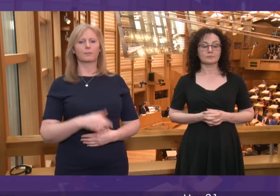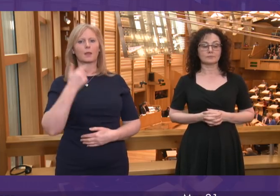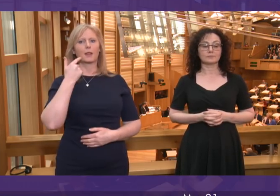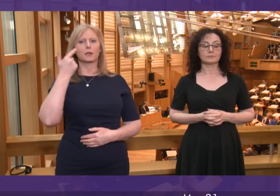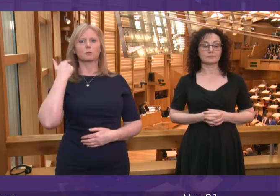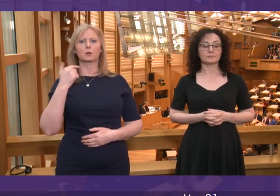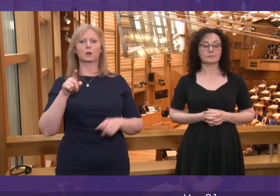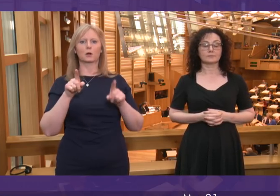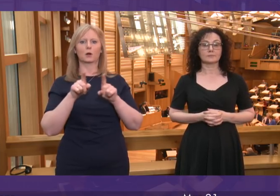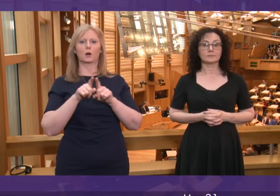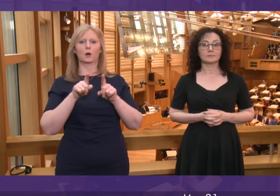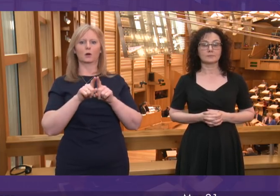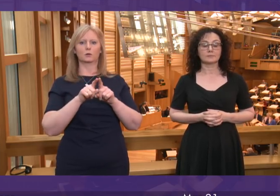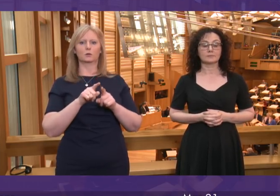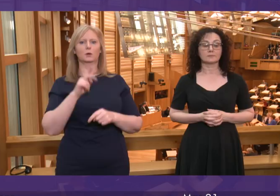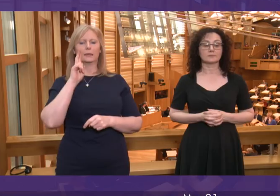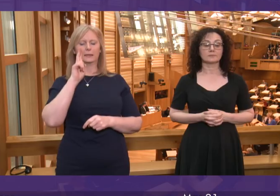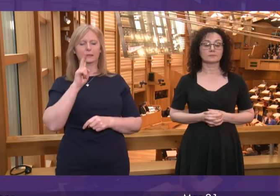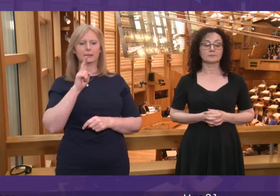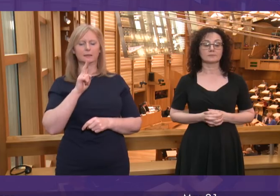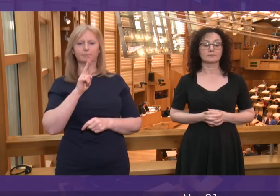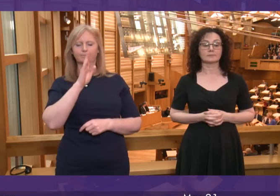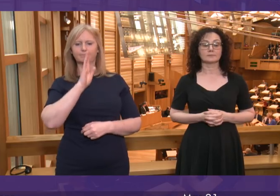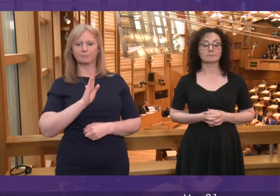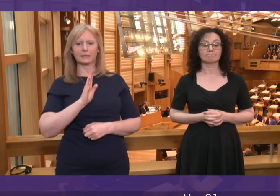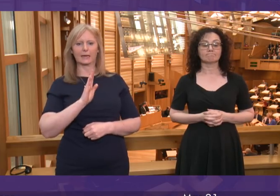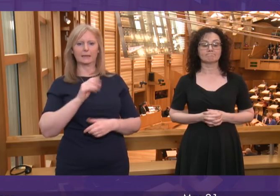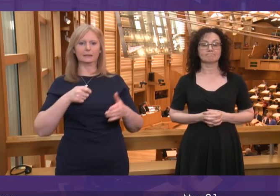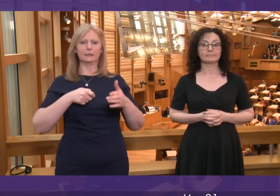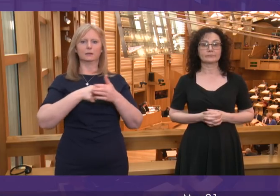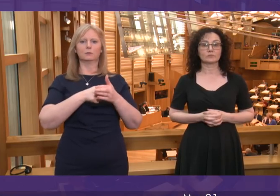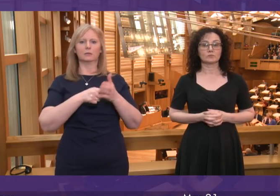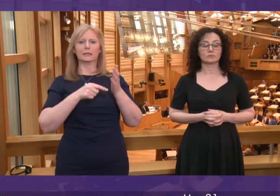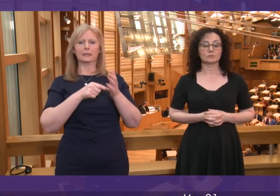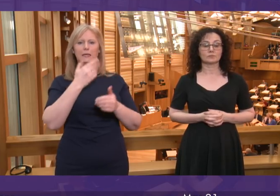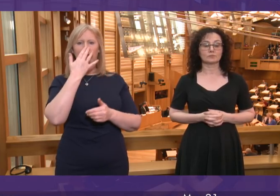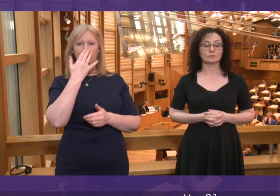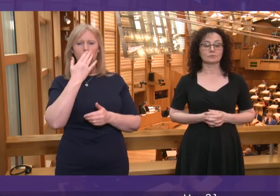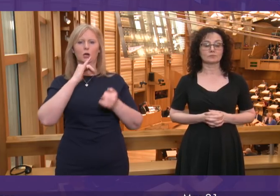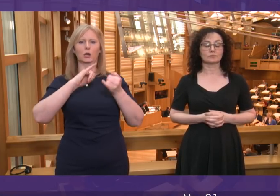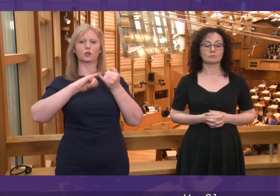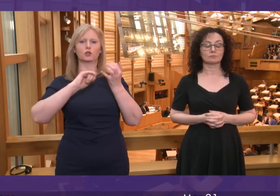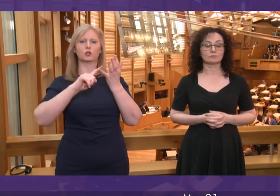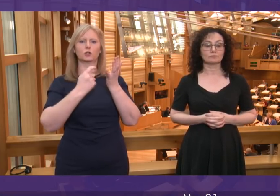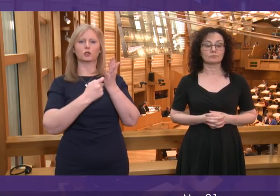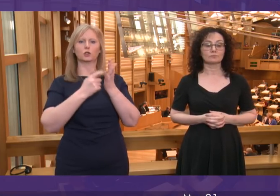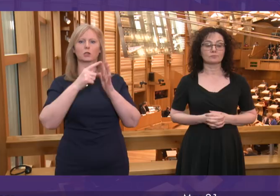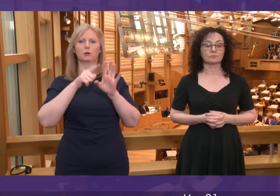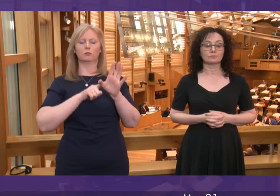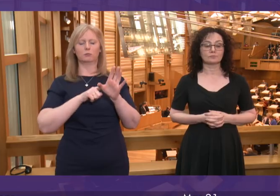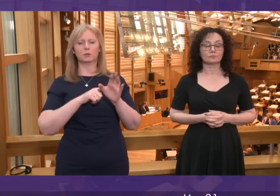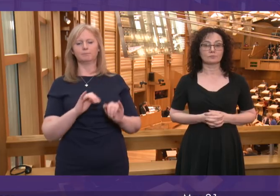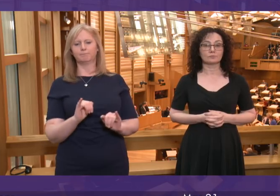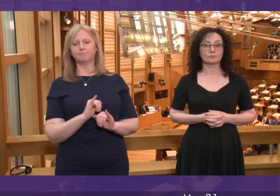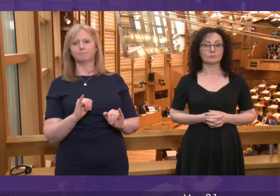attack in Utrecht and the stabbing of a teenager in Surrey. And our condolences are with all of those affected by those incidents as well.